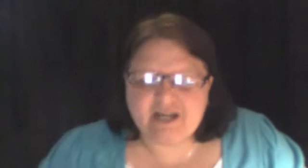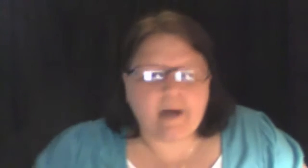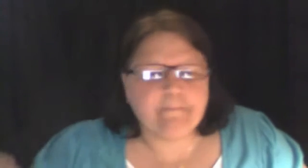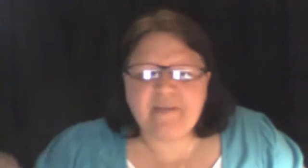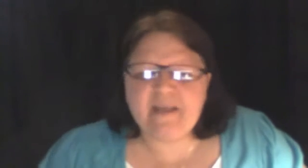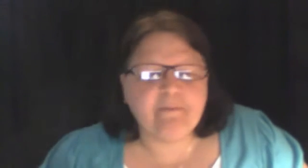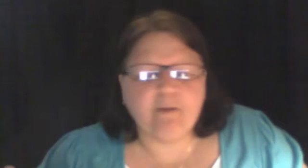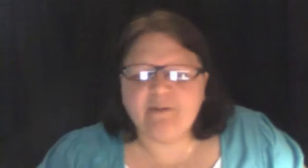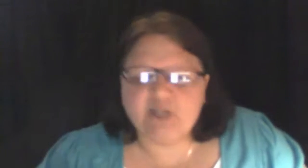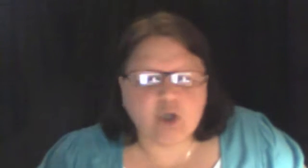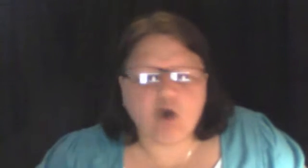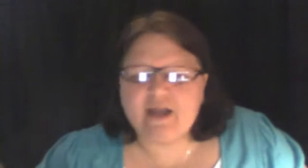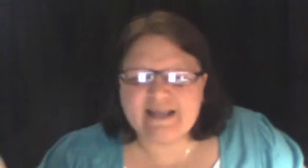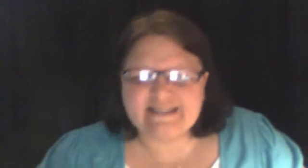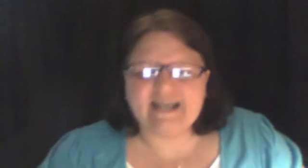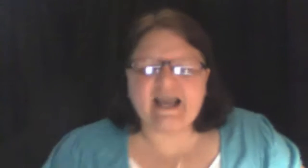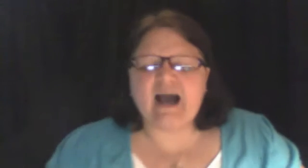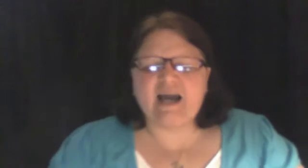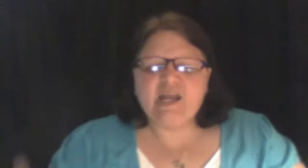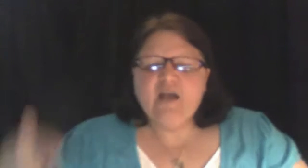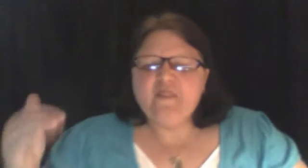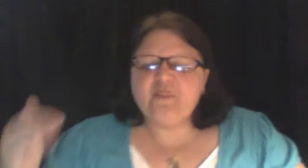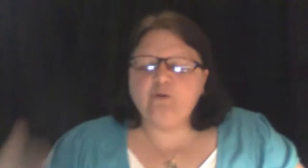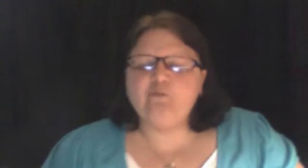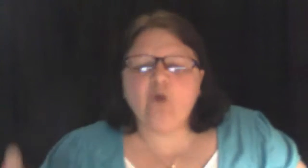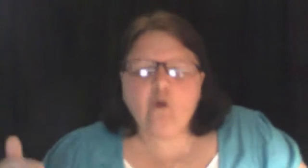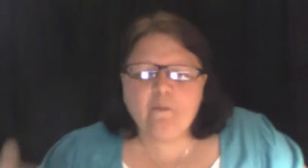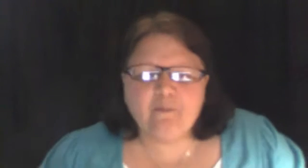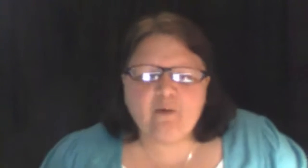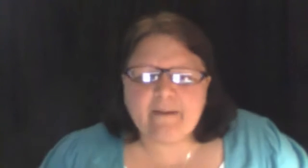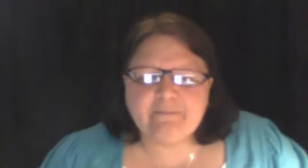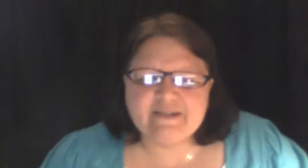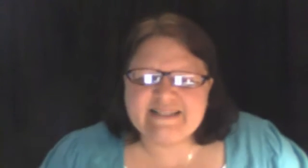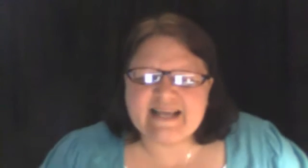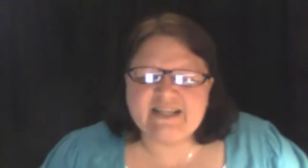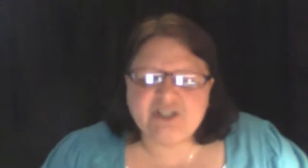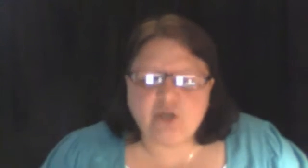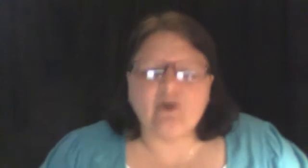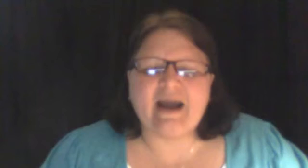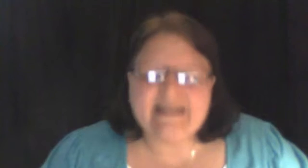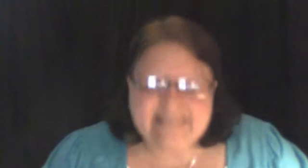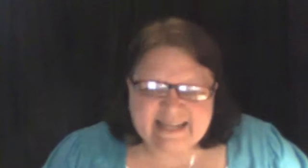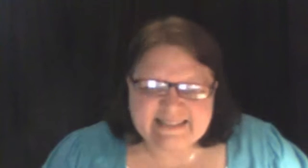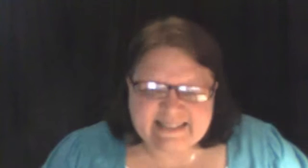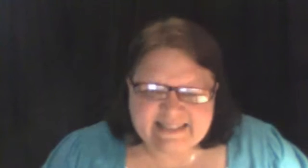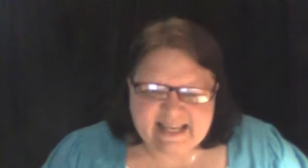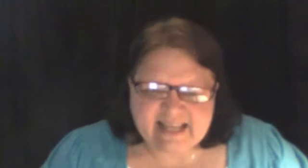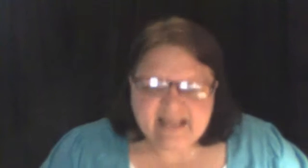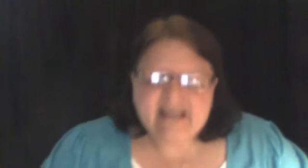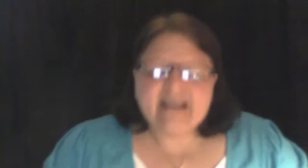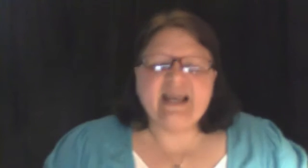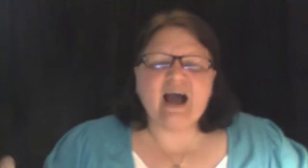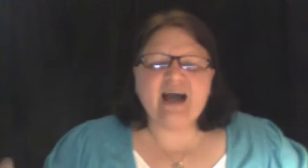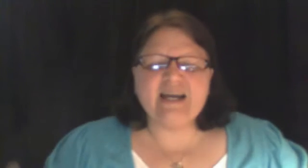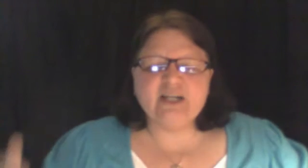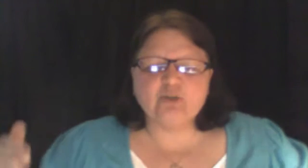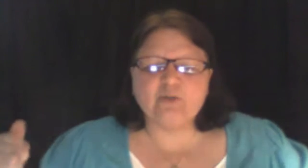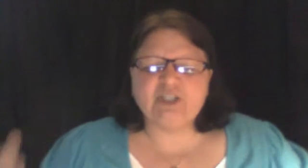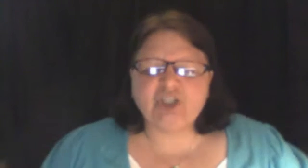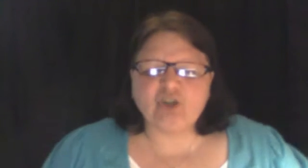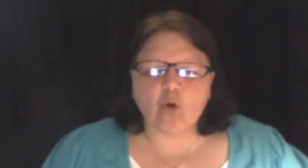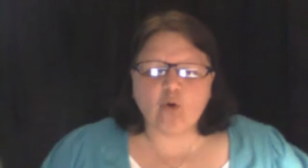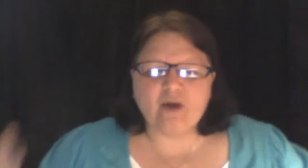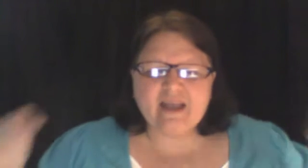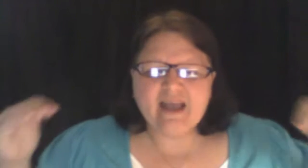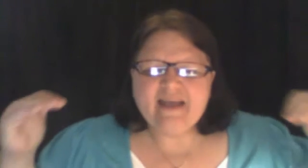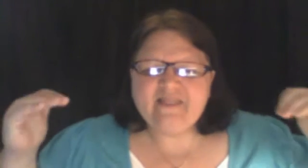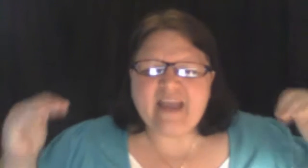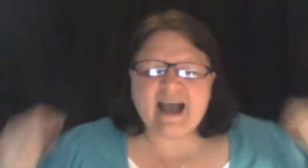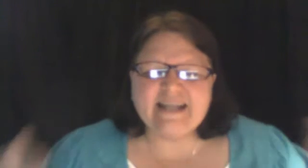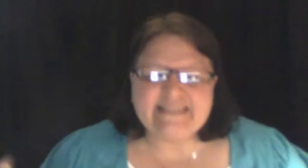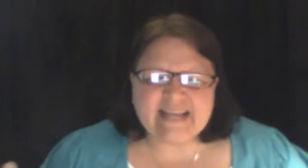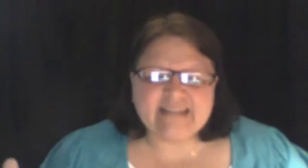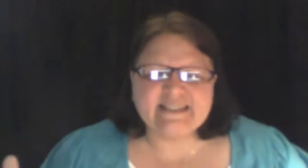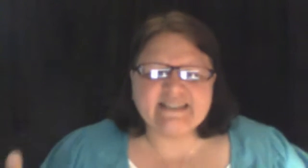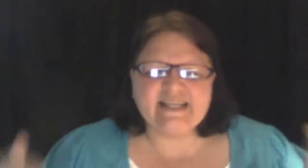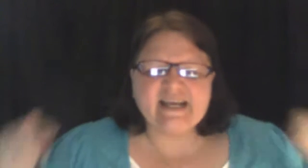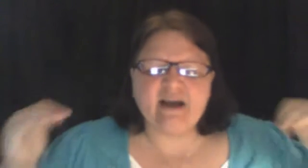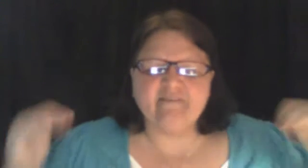of people belonging to God. The robe represents your identity. God is restoring the identity of